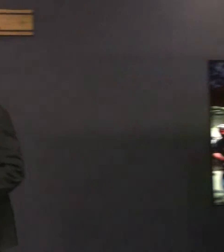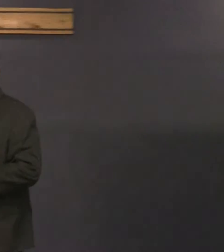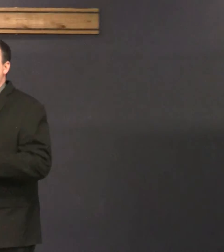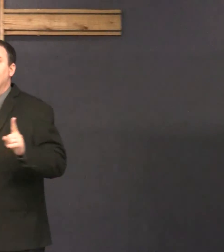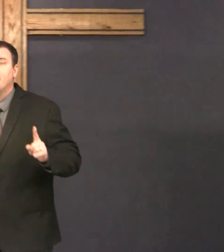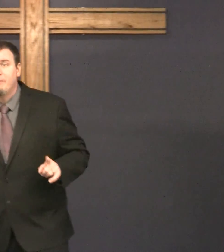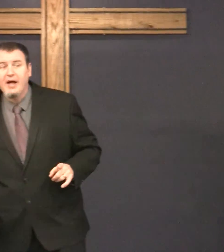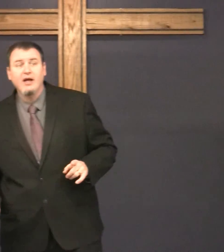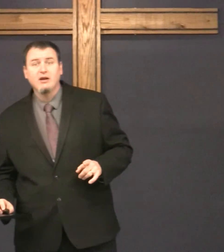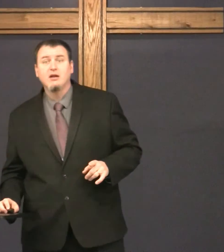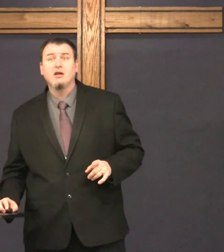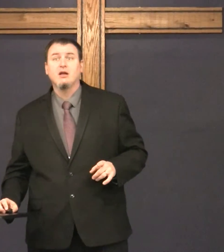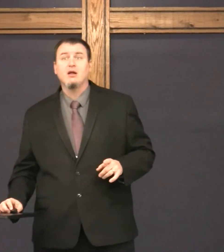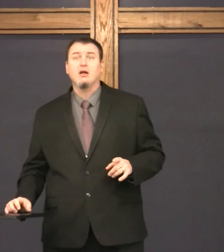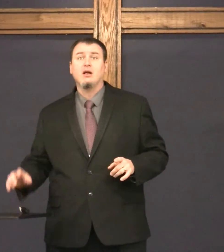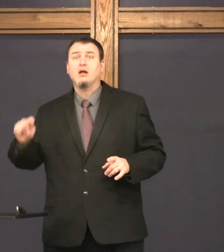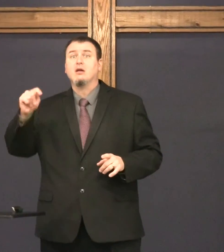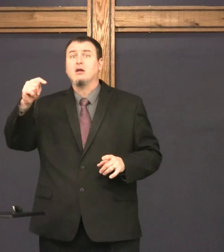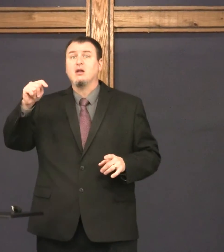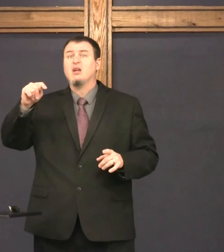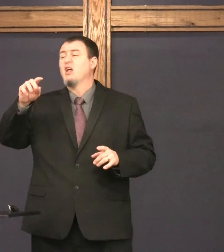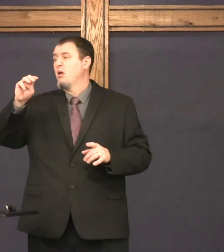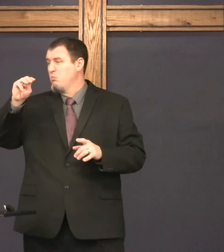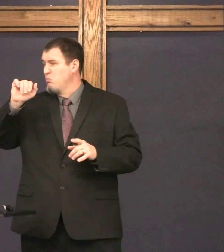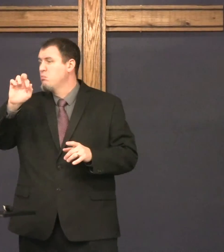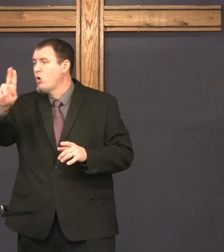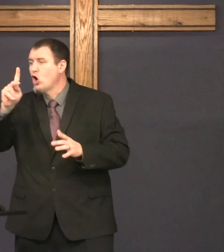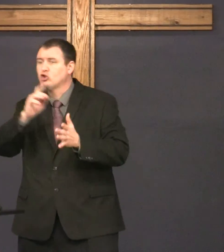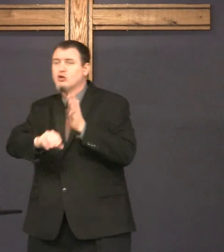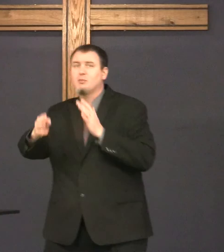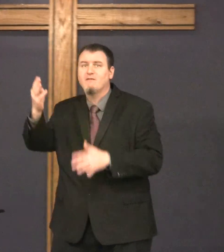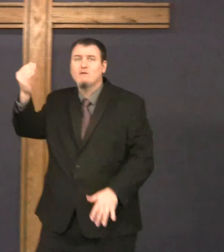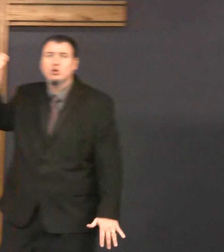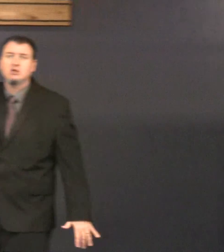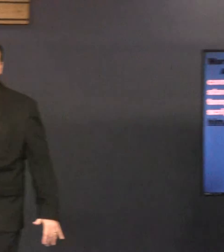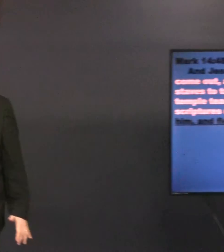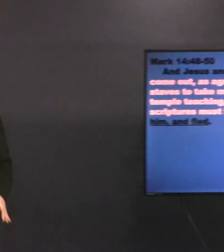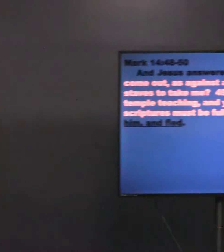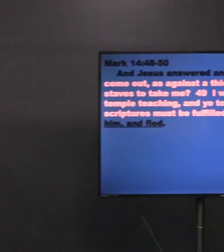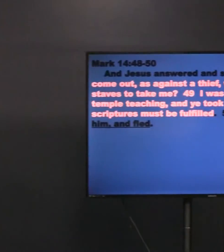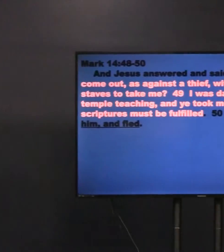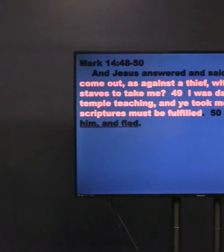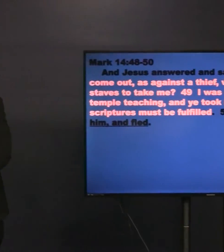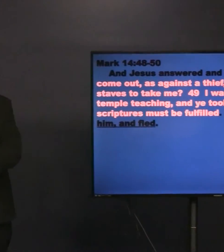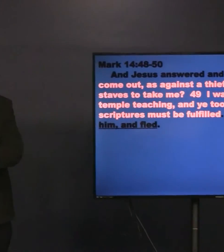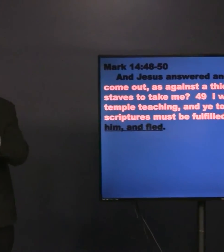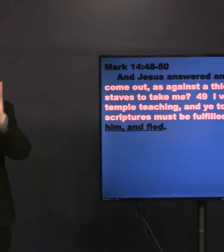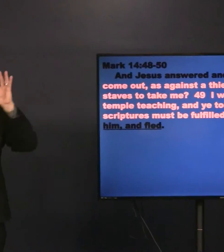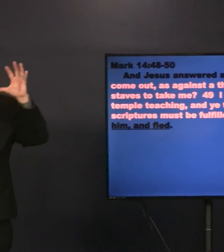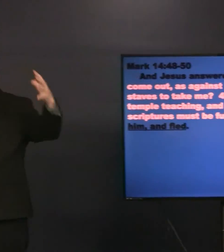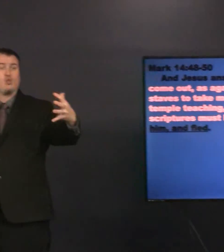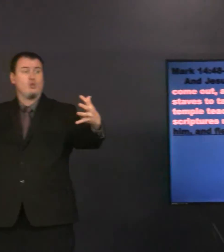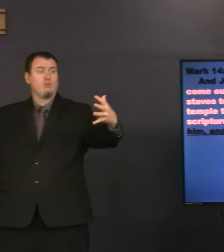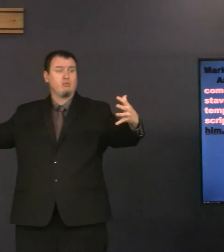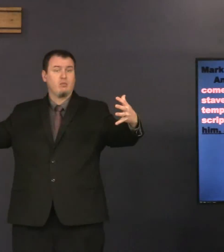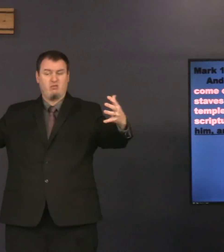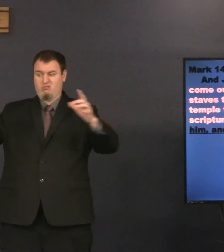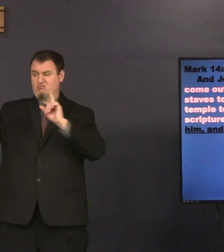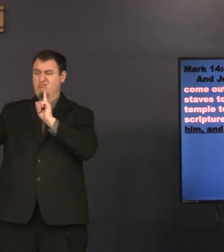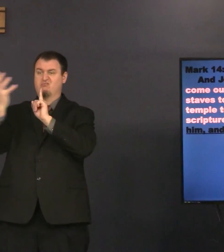I don't care which one here is Thomas, but Mark chapter 14 verse 48 through 15.